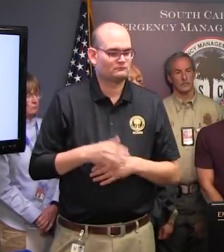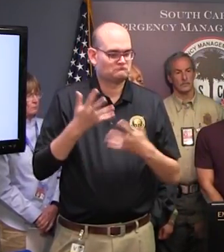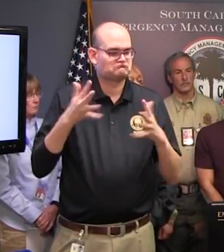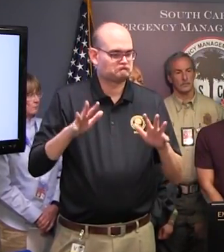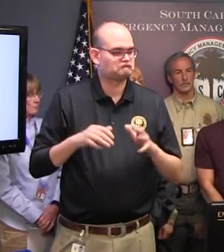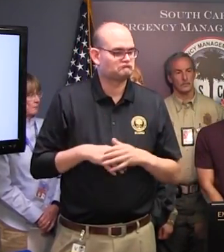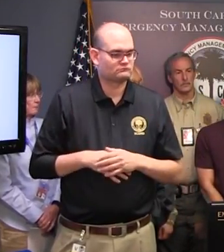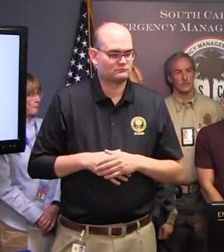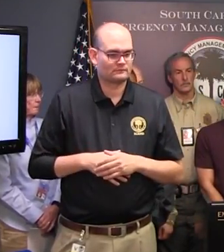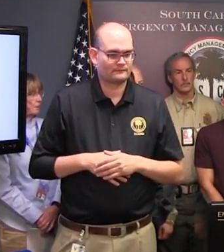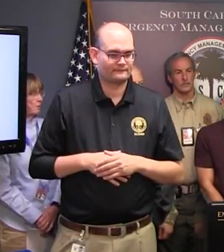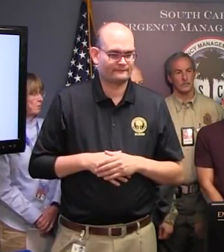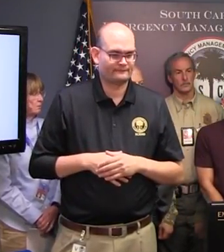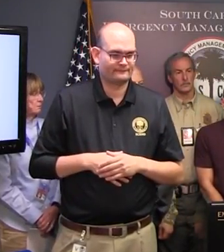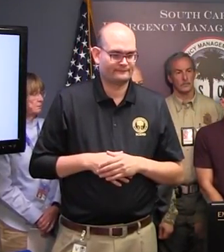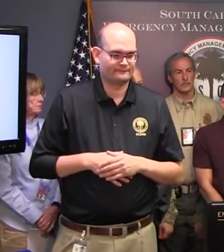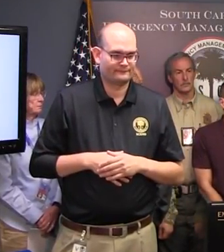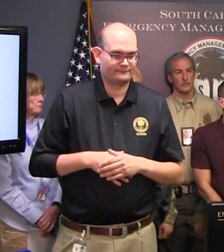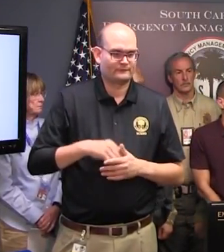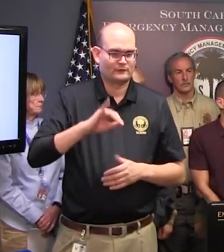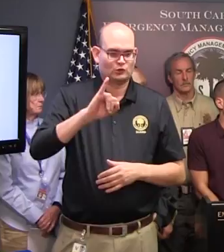Jonathan Jones, Fire Marshal, please.